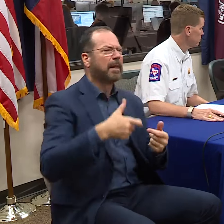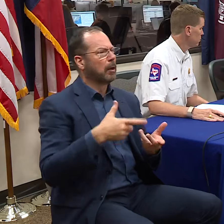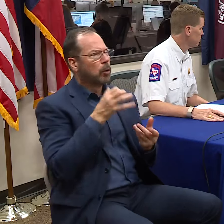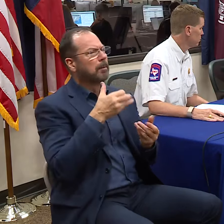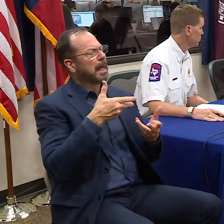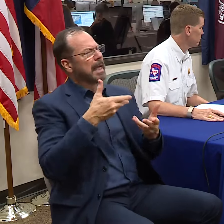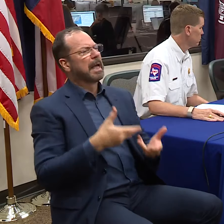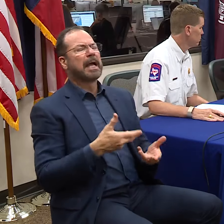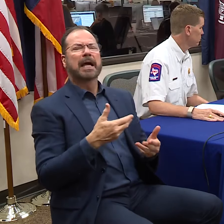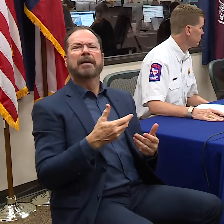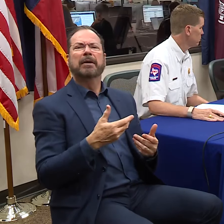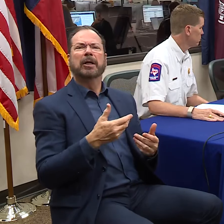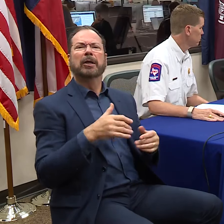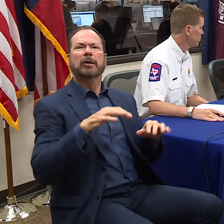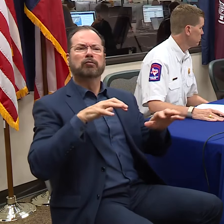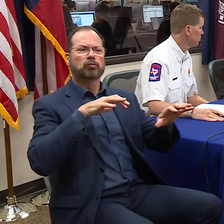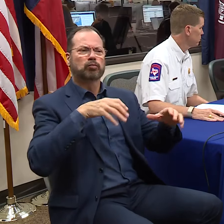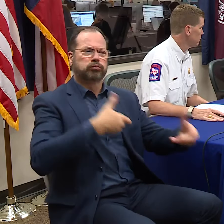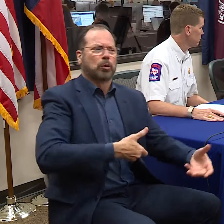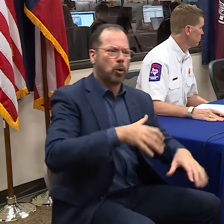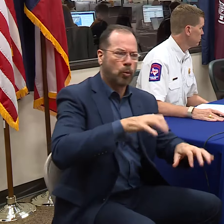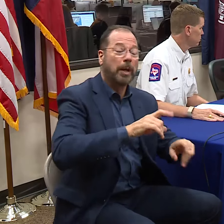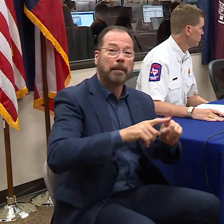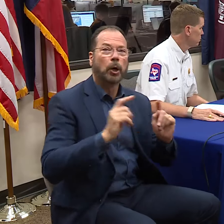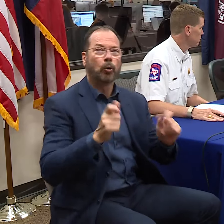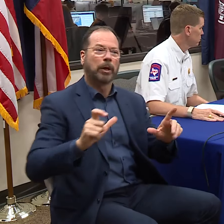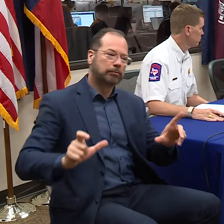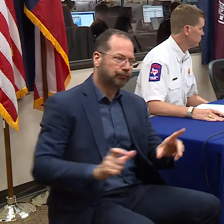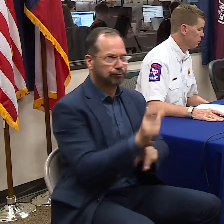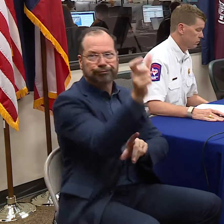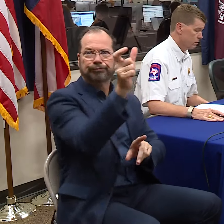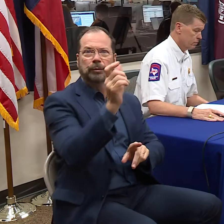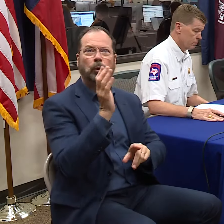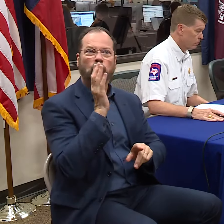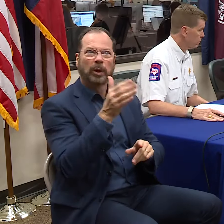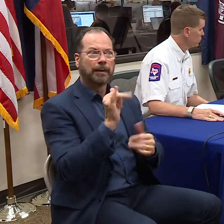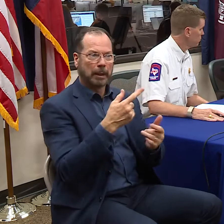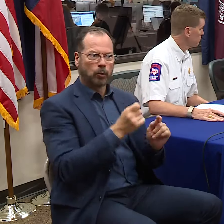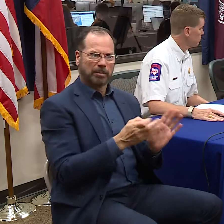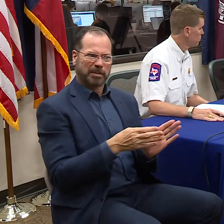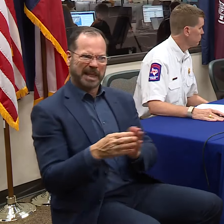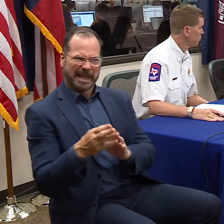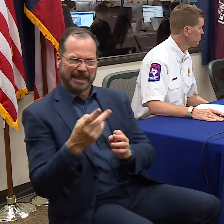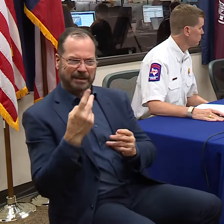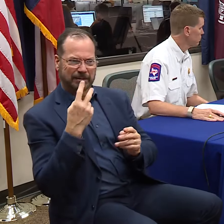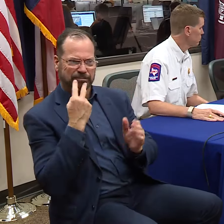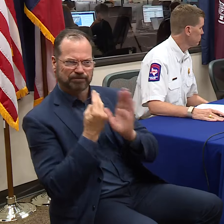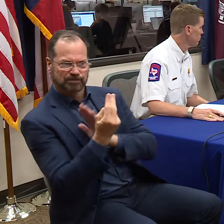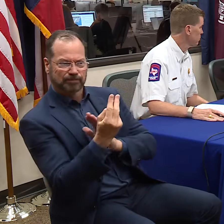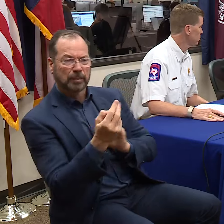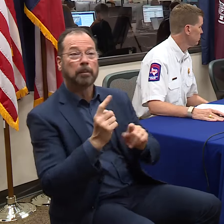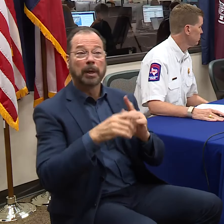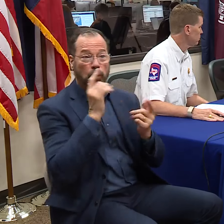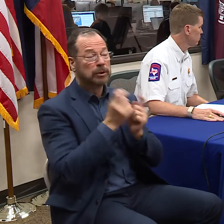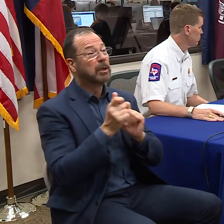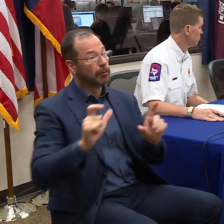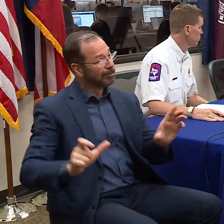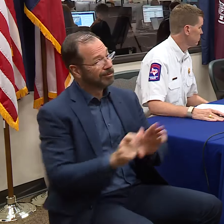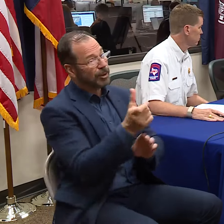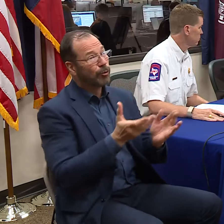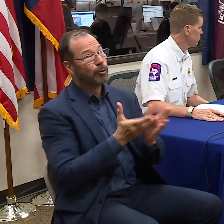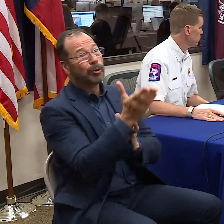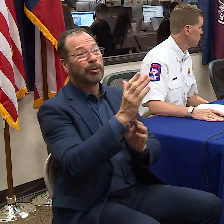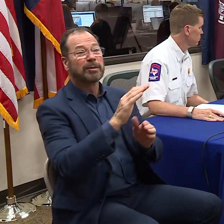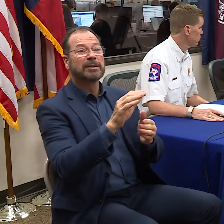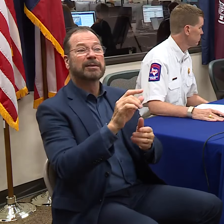rain event, but the storm will move quickly, at least as the forecast is right now, and that is subject to change. But it will go up through the state, so